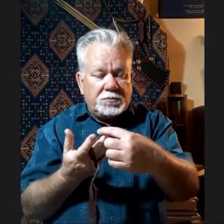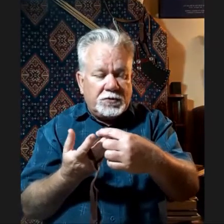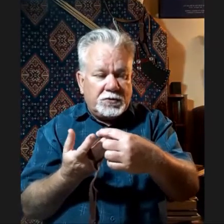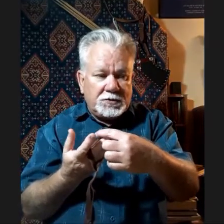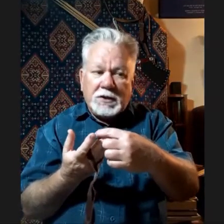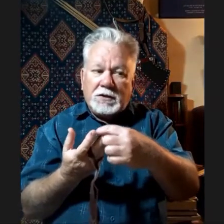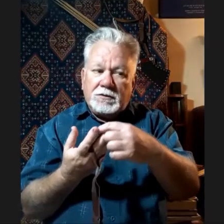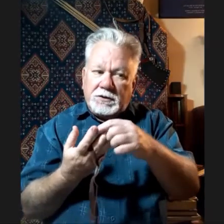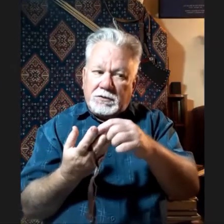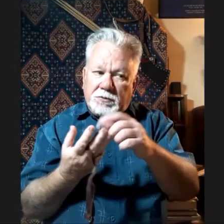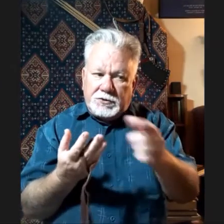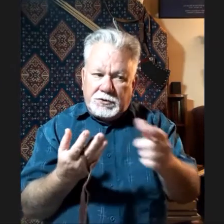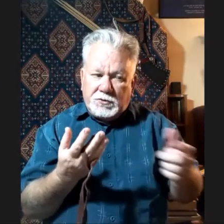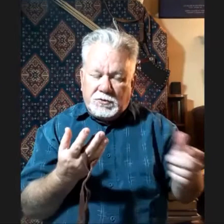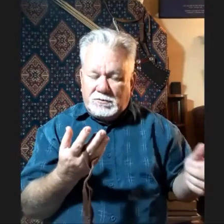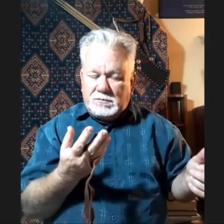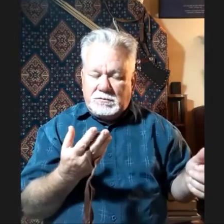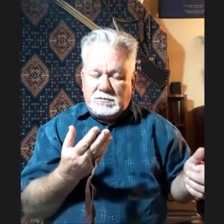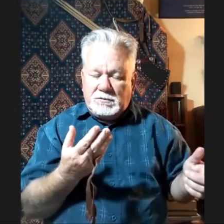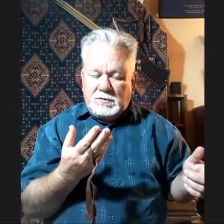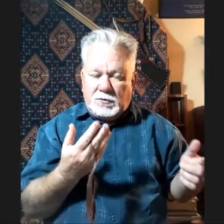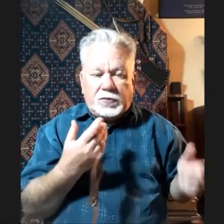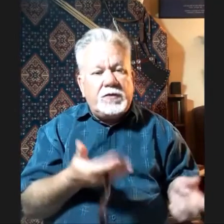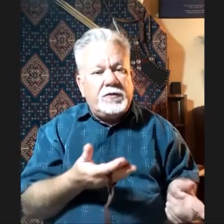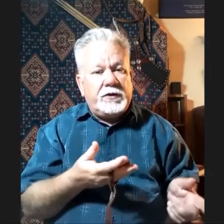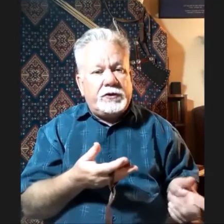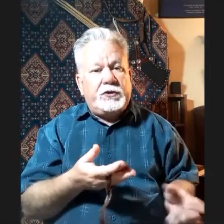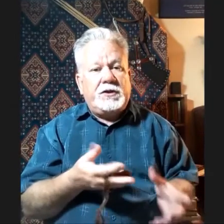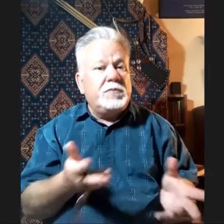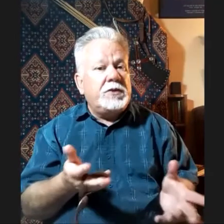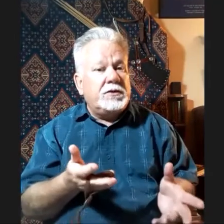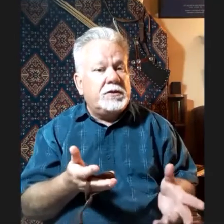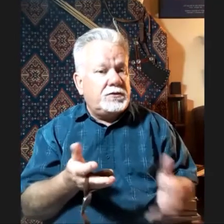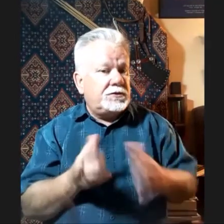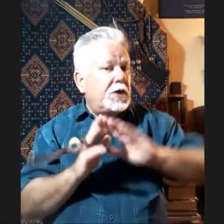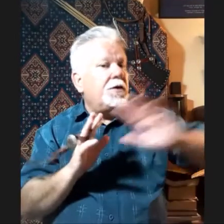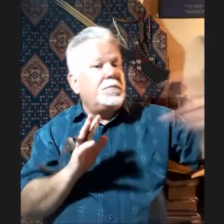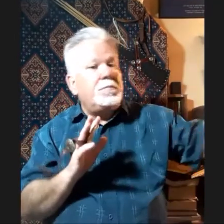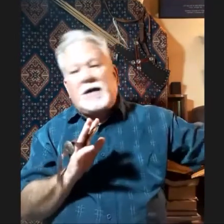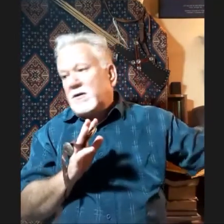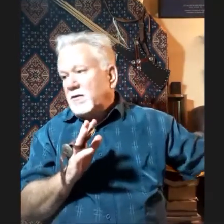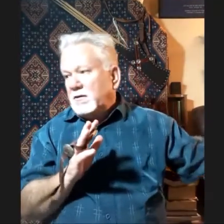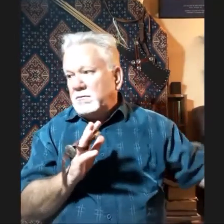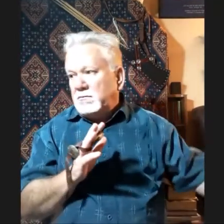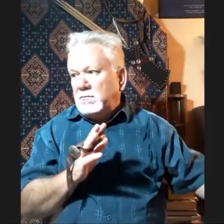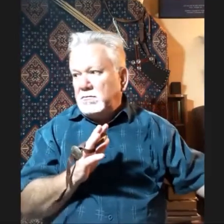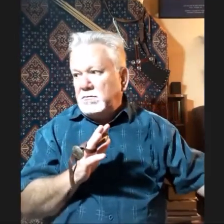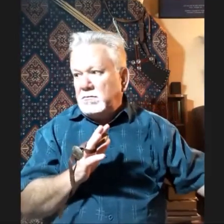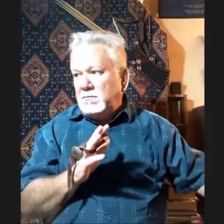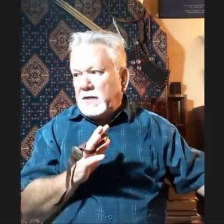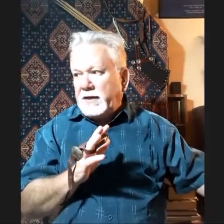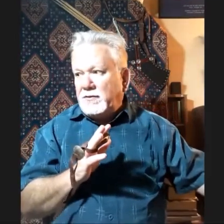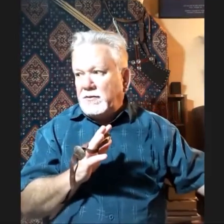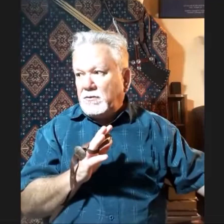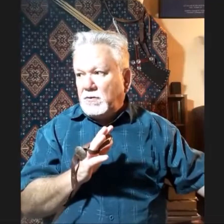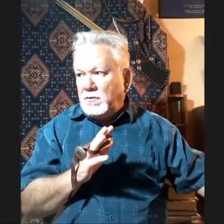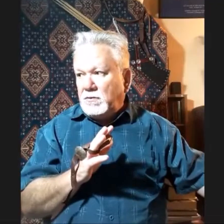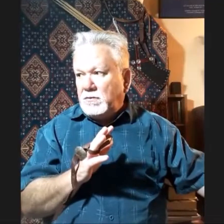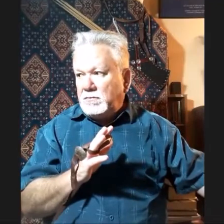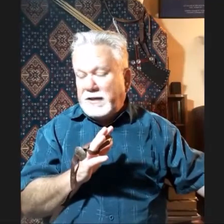because the original three finger shooting in the Middle East going back to the 8th or yeah,